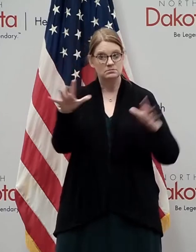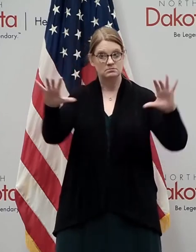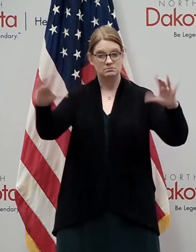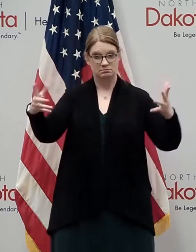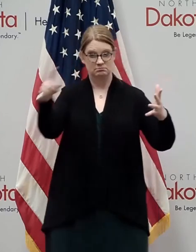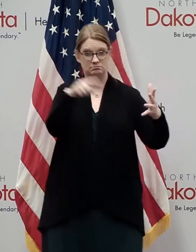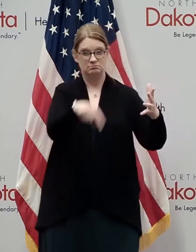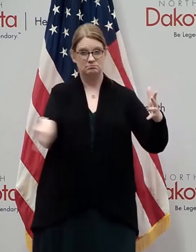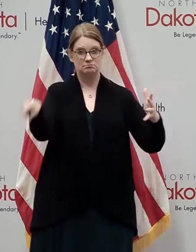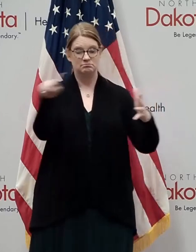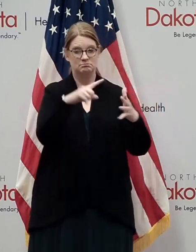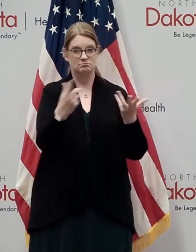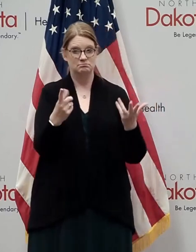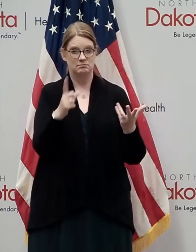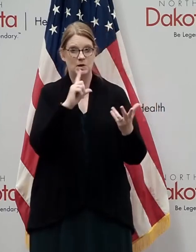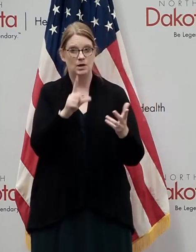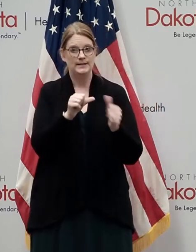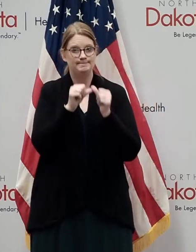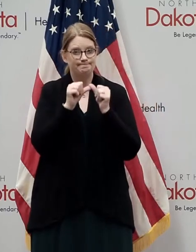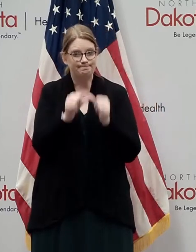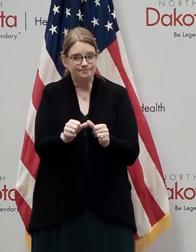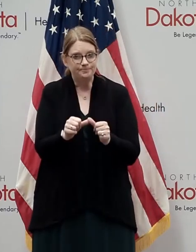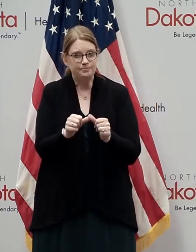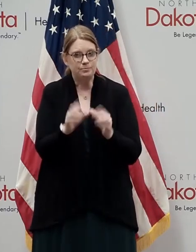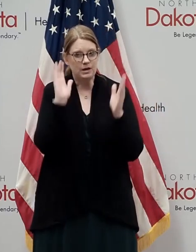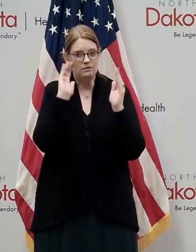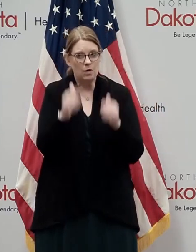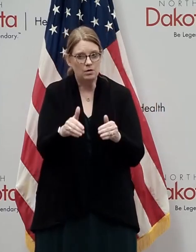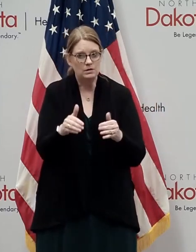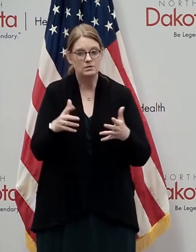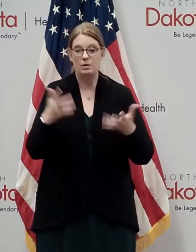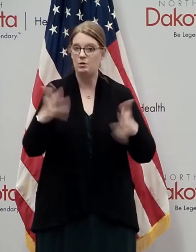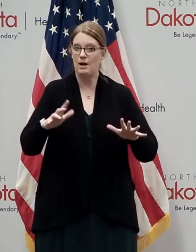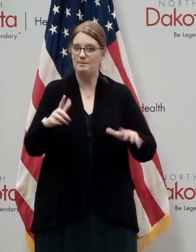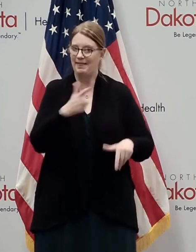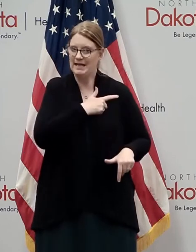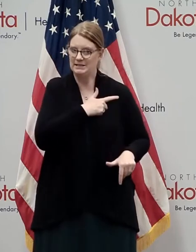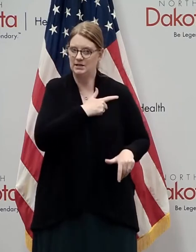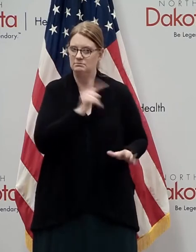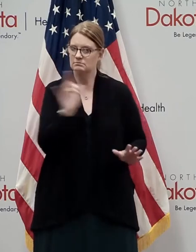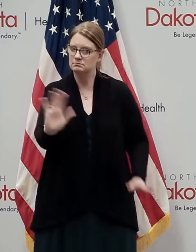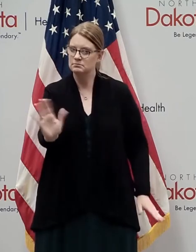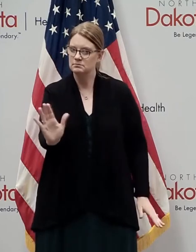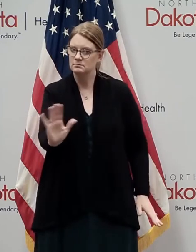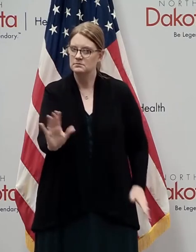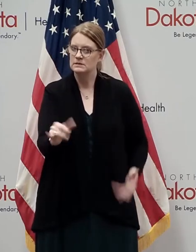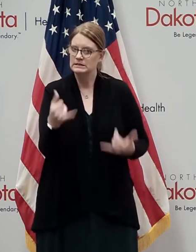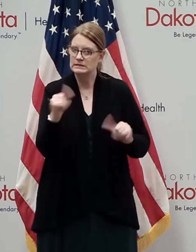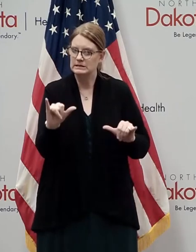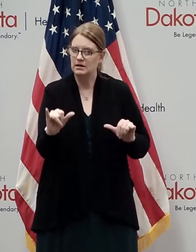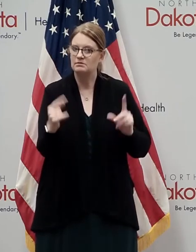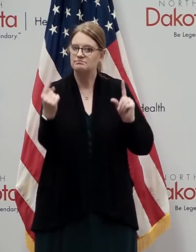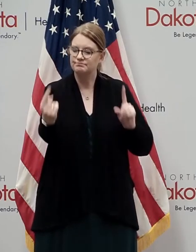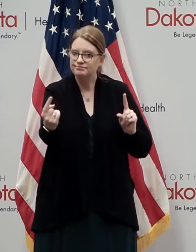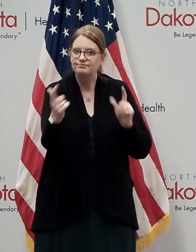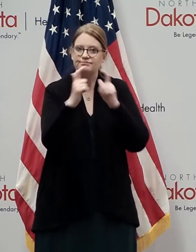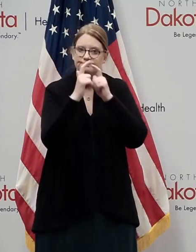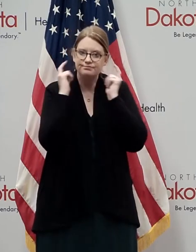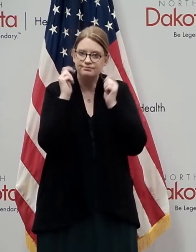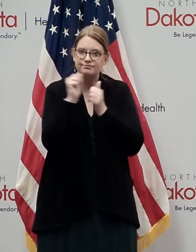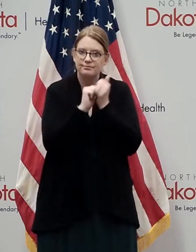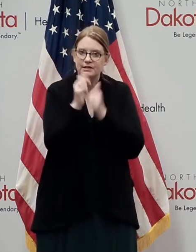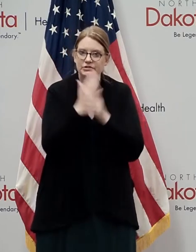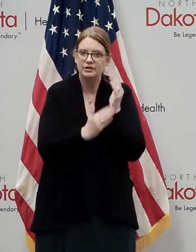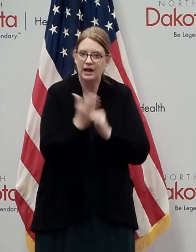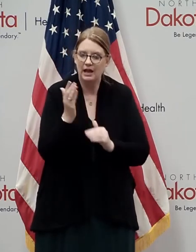remains vigilant to make sure we're not getting complacent. We're going to make sure that we're going to continue to have low numbers going forward to give us the